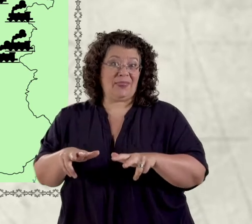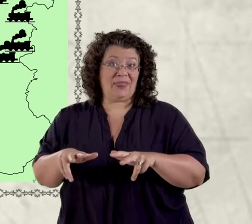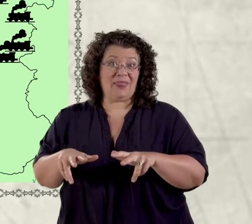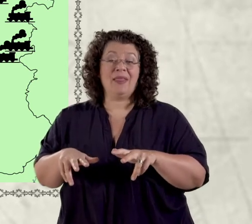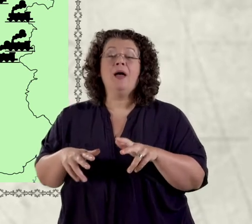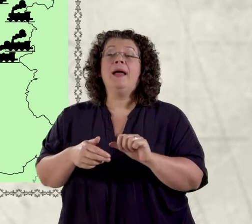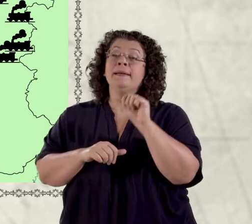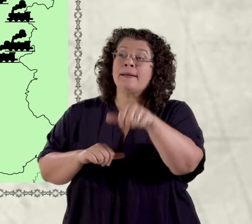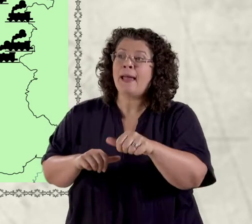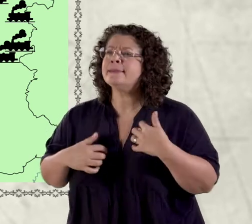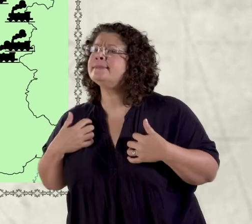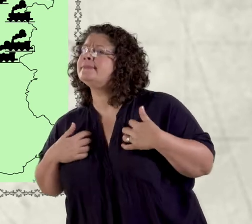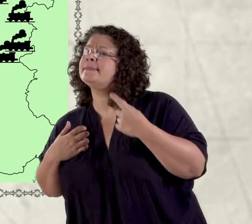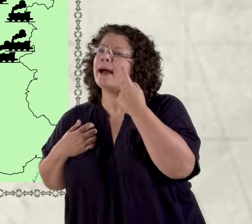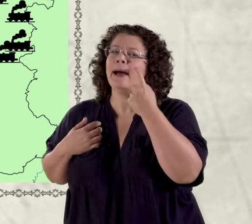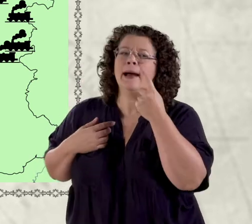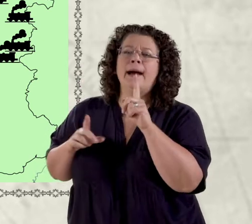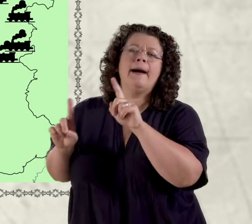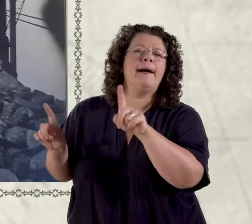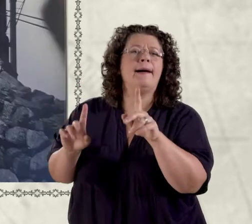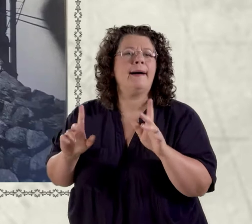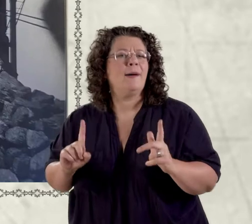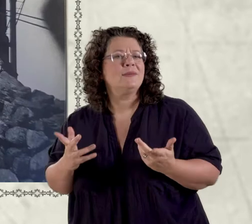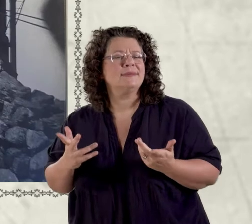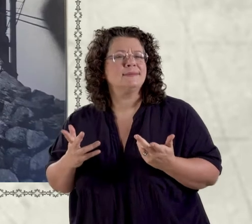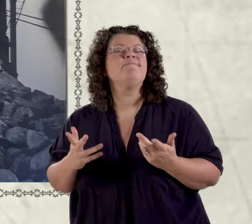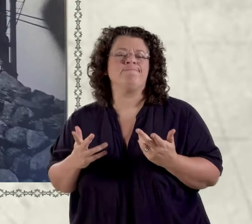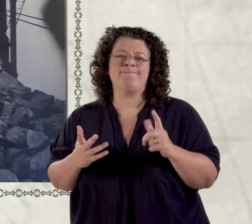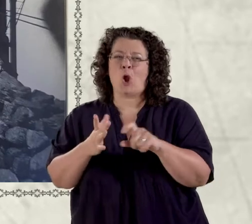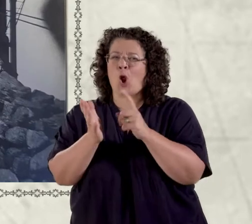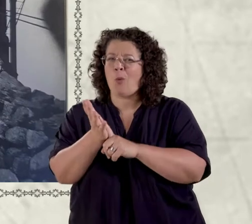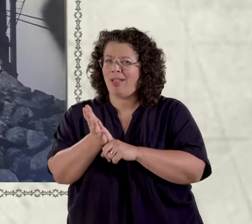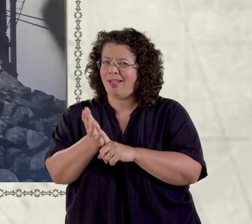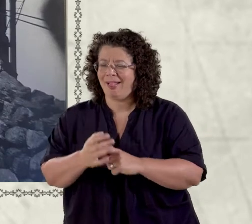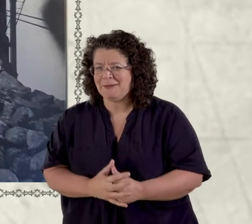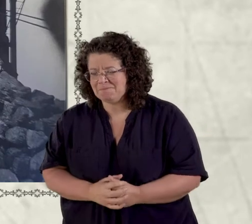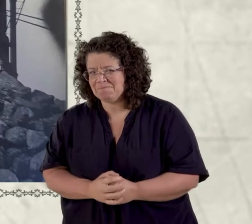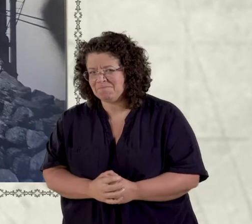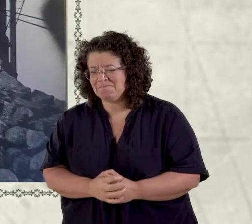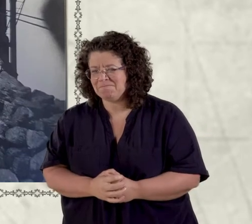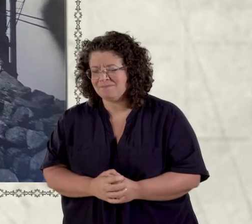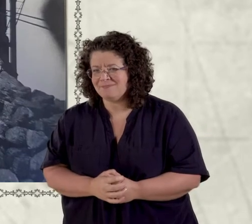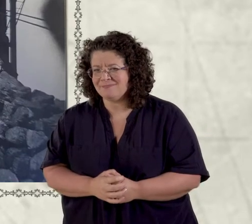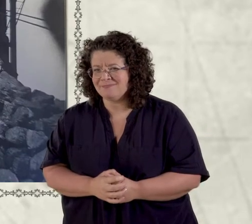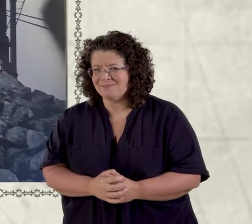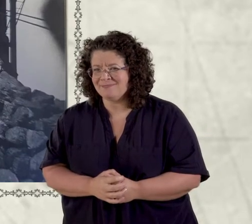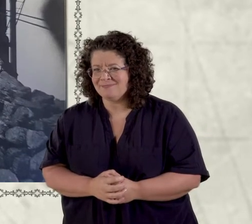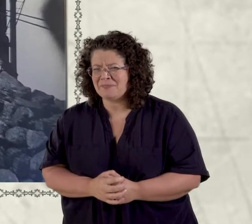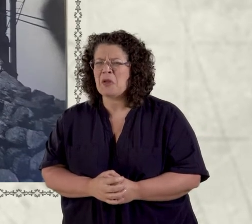for my next adventure call by all accounts there were thousands